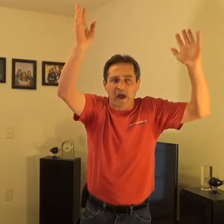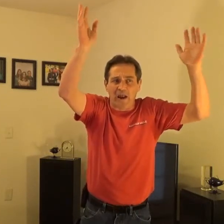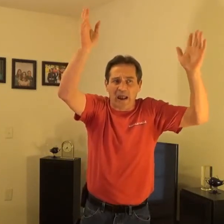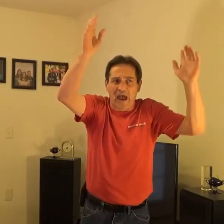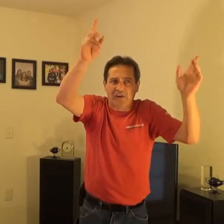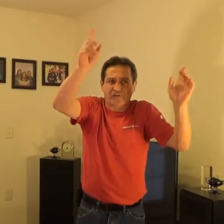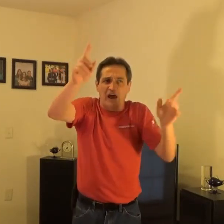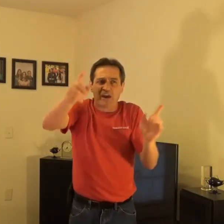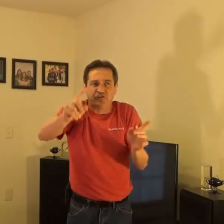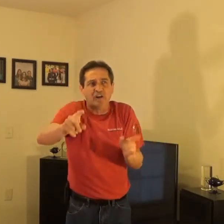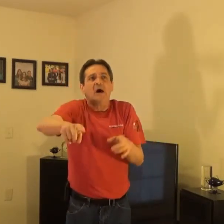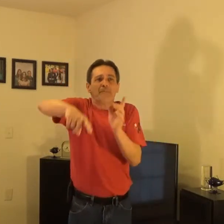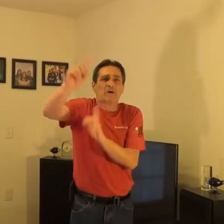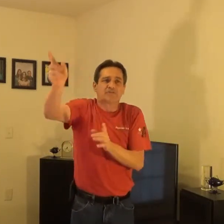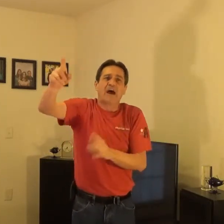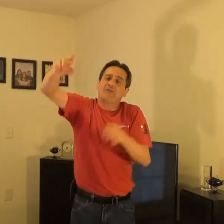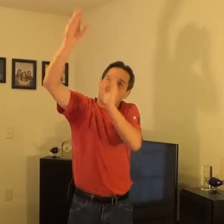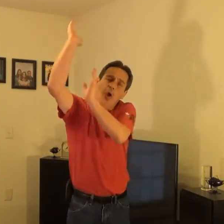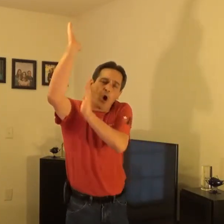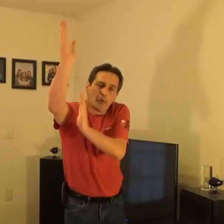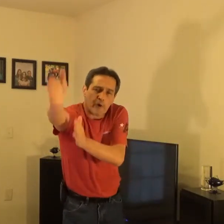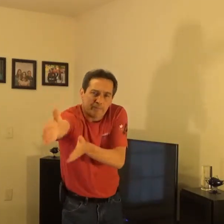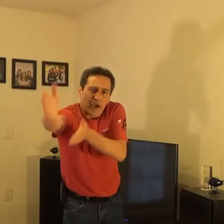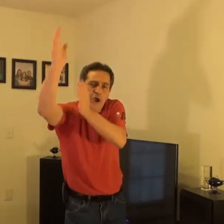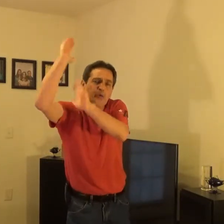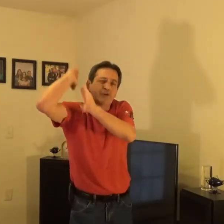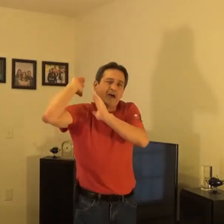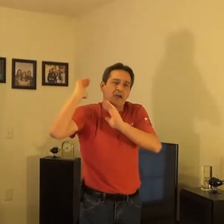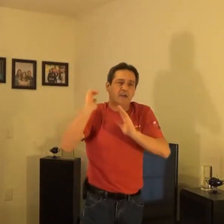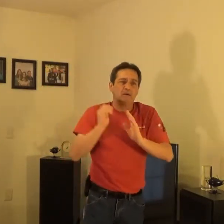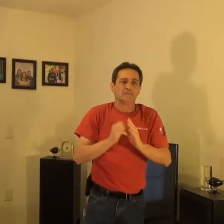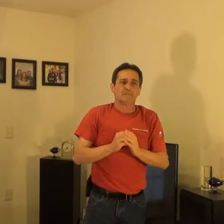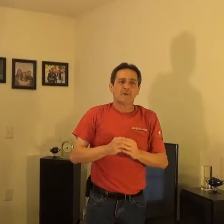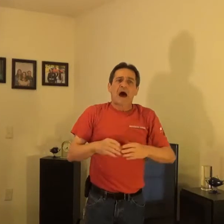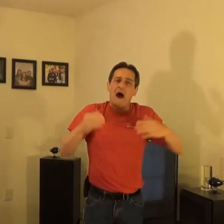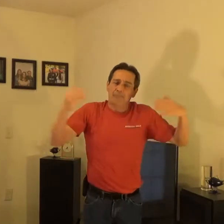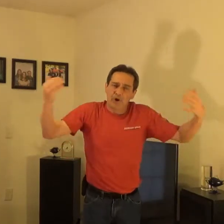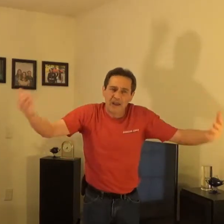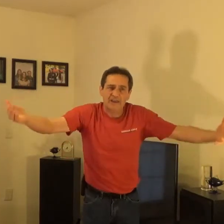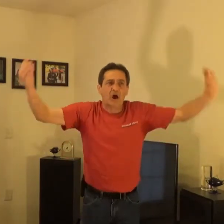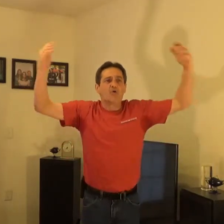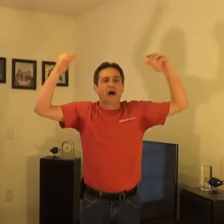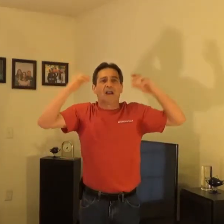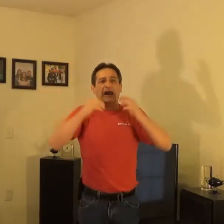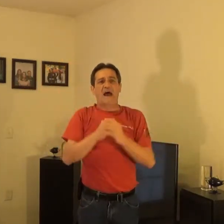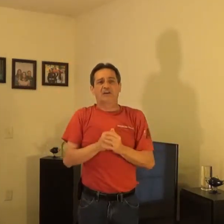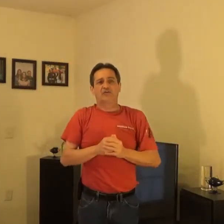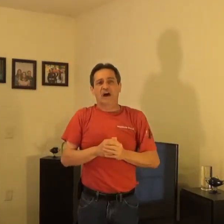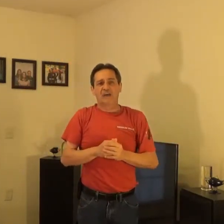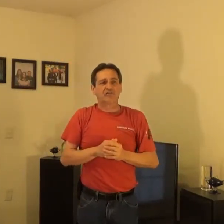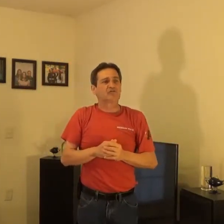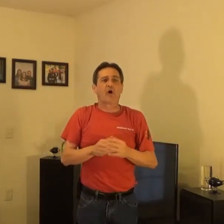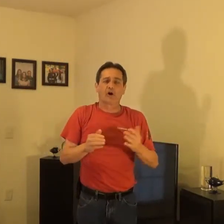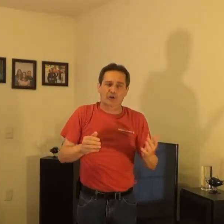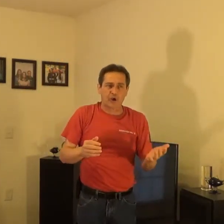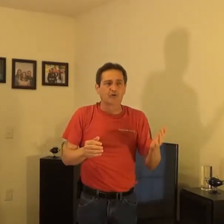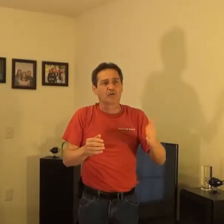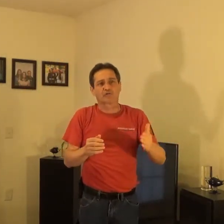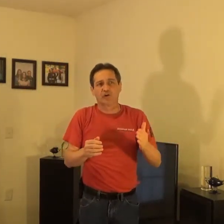relevant accusation, but said, The Lord rebuked thee. I bring no relevant accusations or accusals to